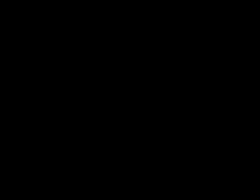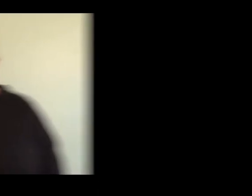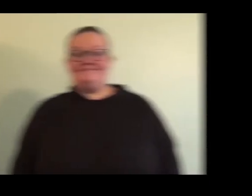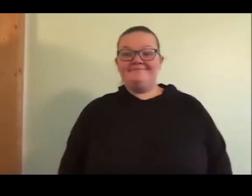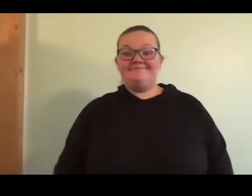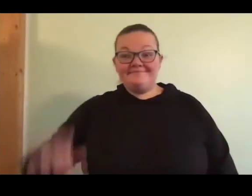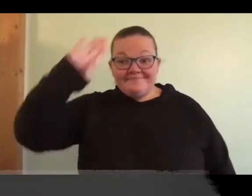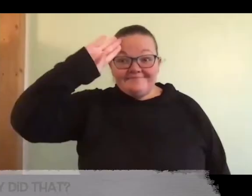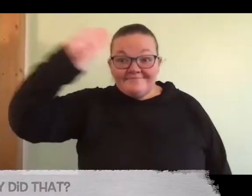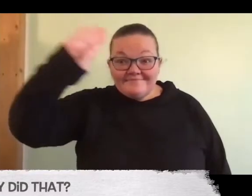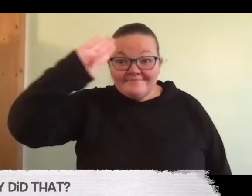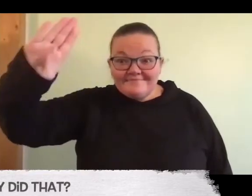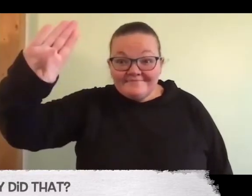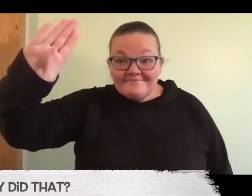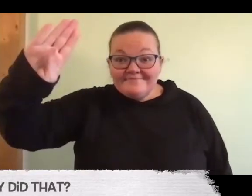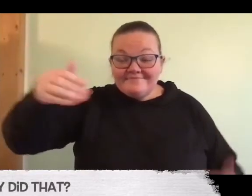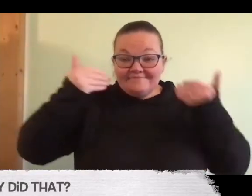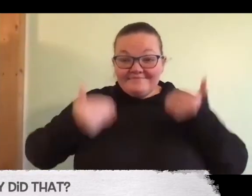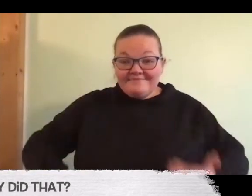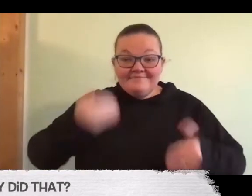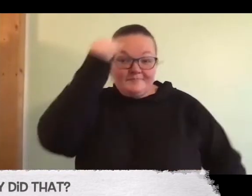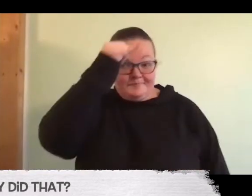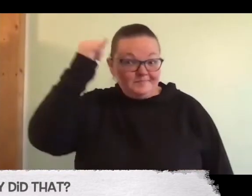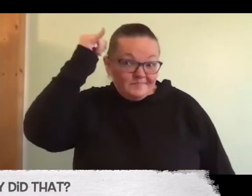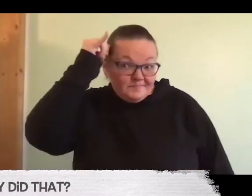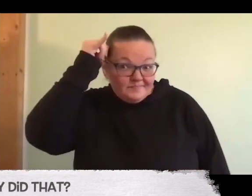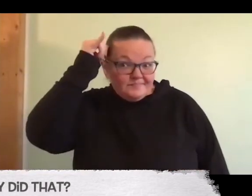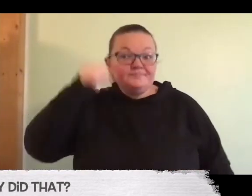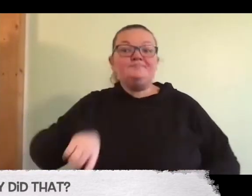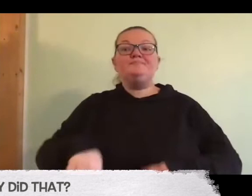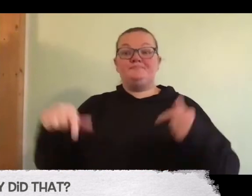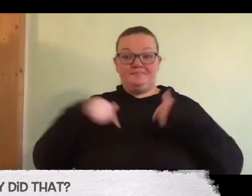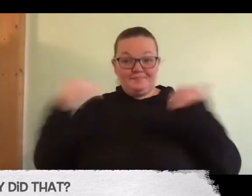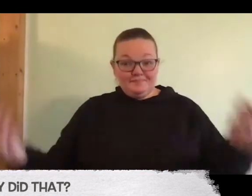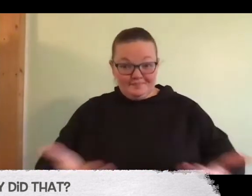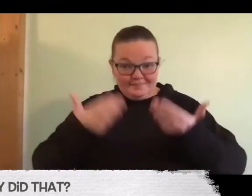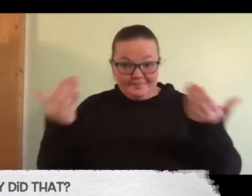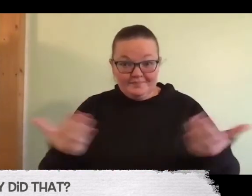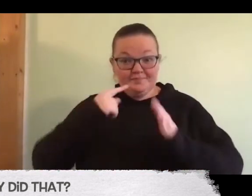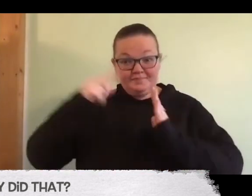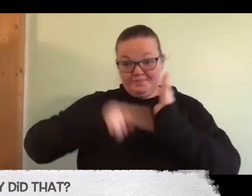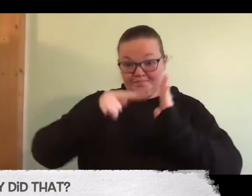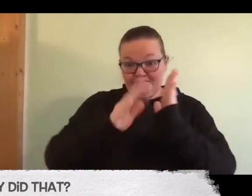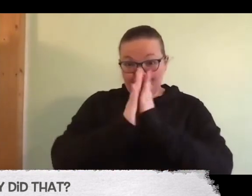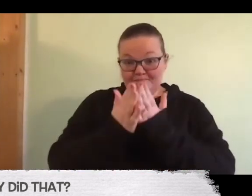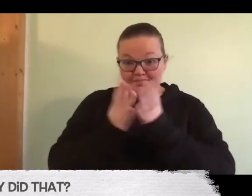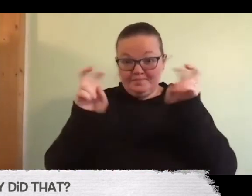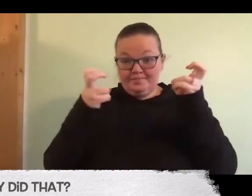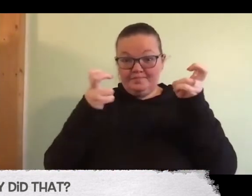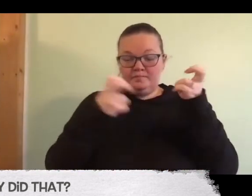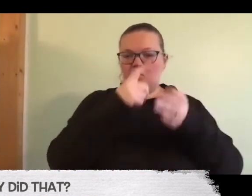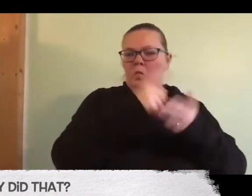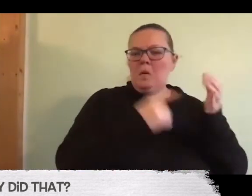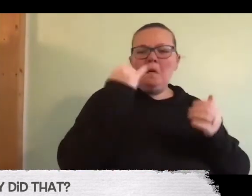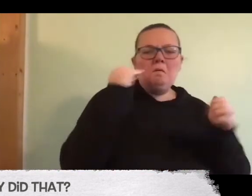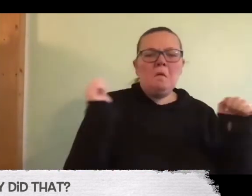Hello, everyone. This is Mrs. M here. I'm here to read What If Everybody Did That. My